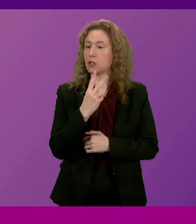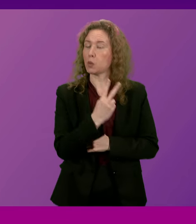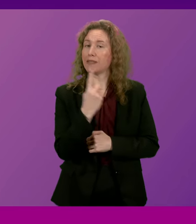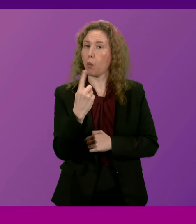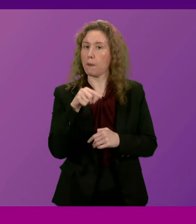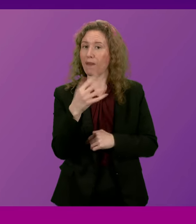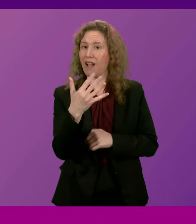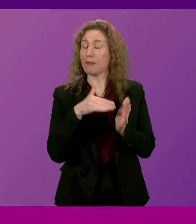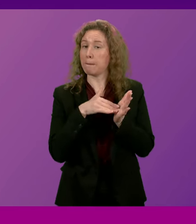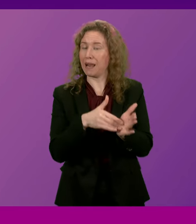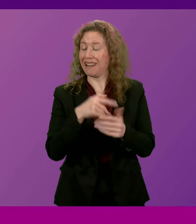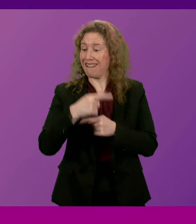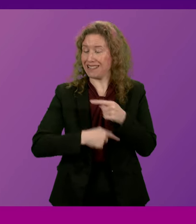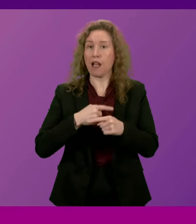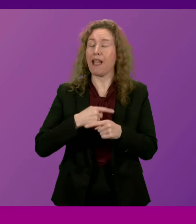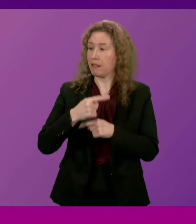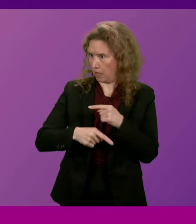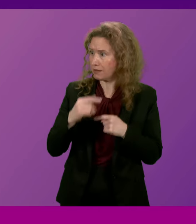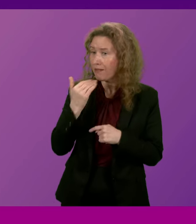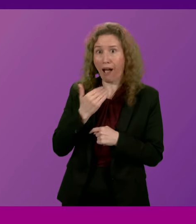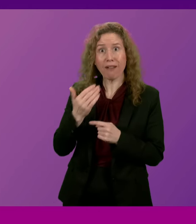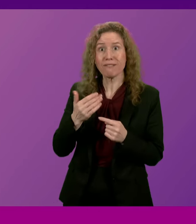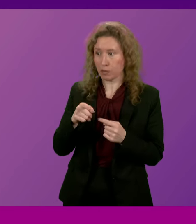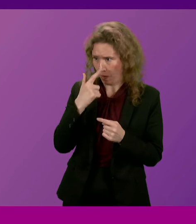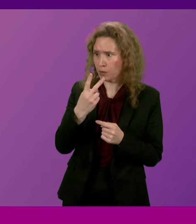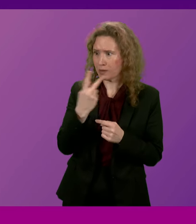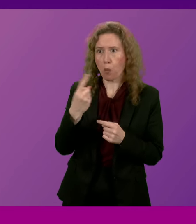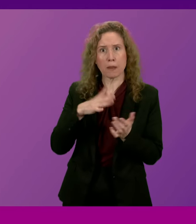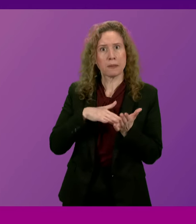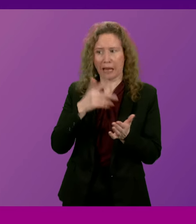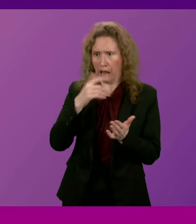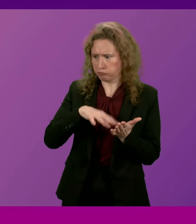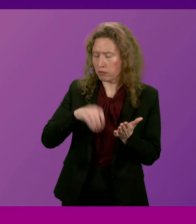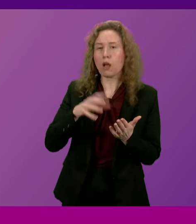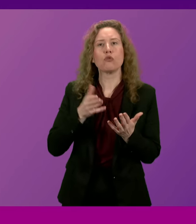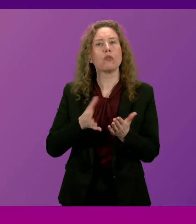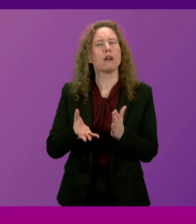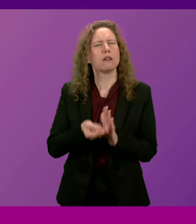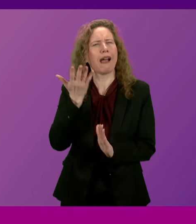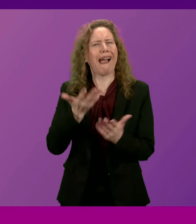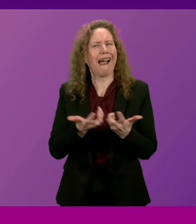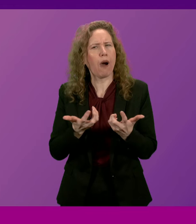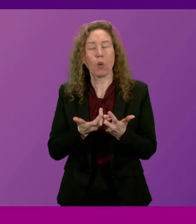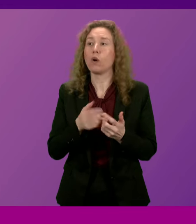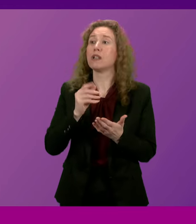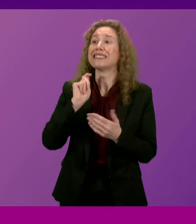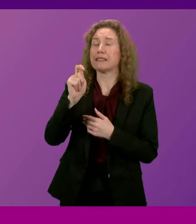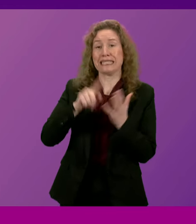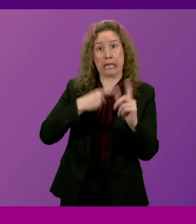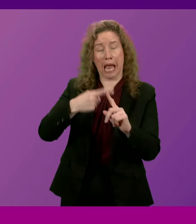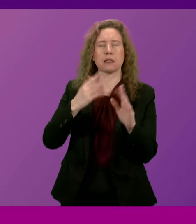million a year, that's enough to abolish peak fares for good, could be raised through a tax on private jets,